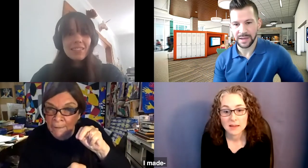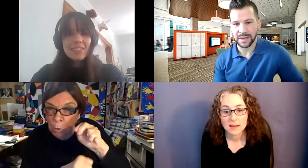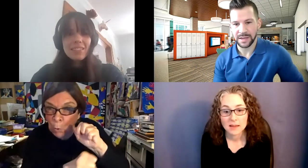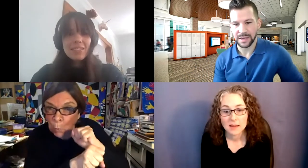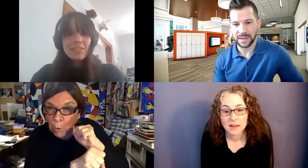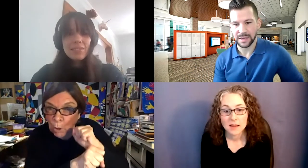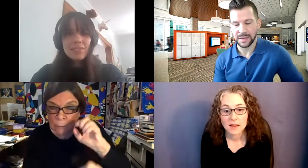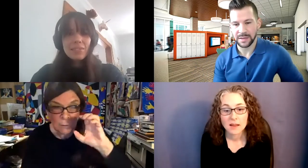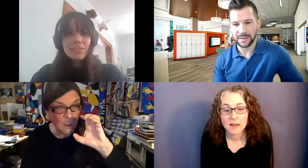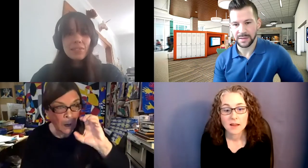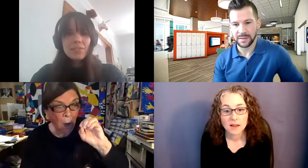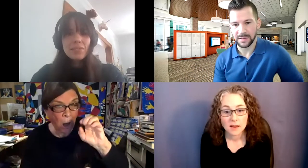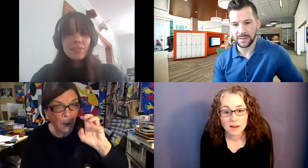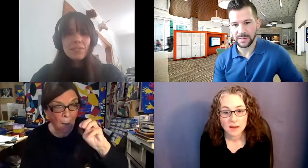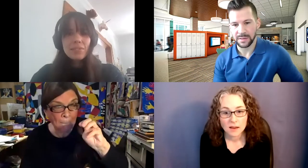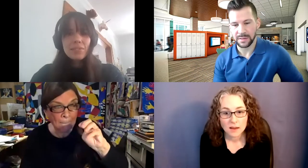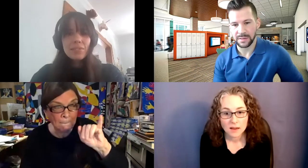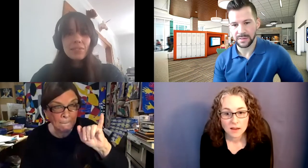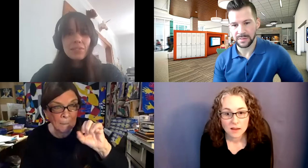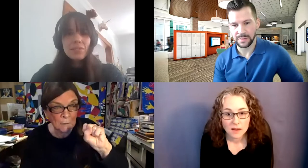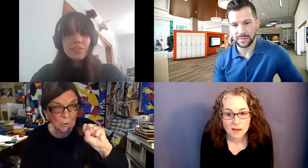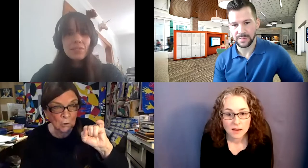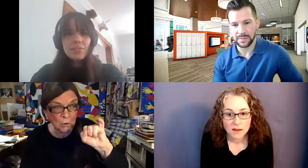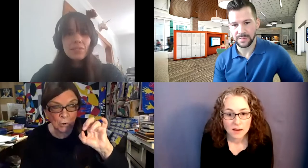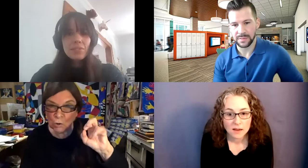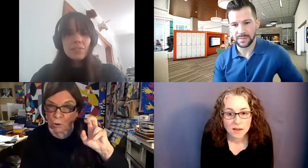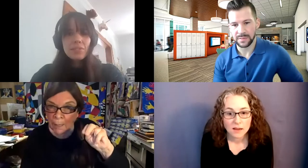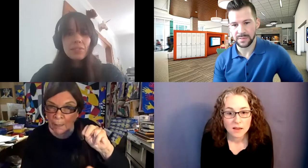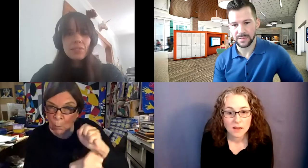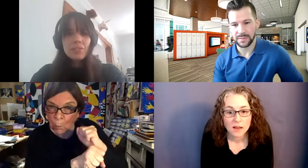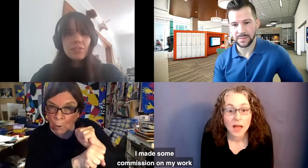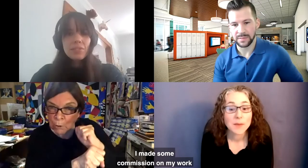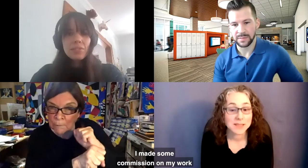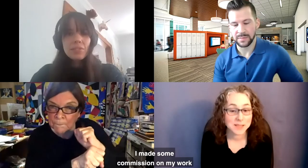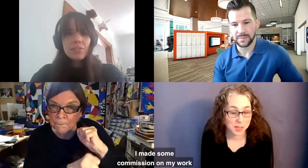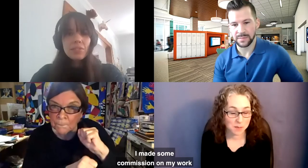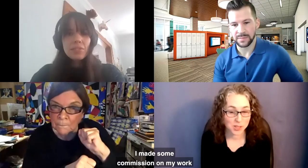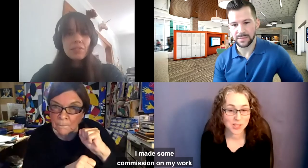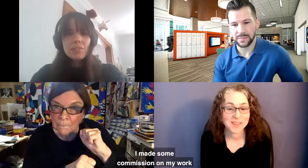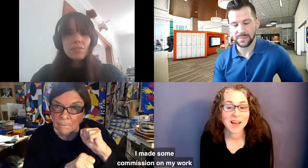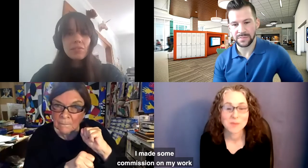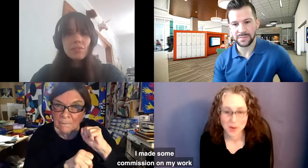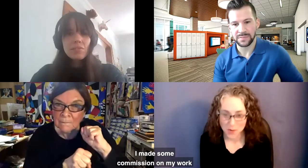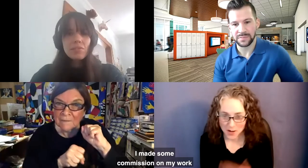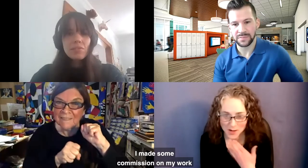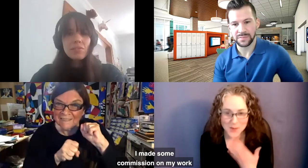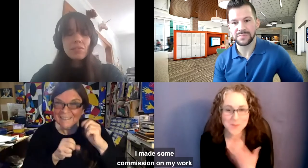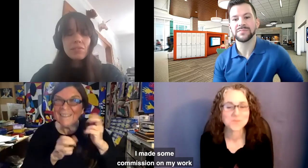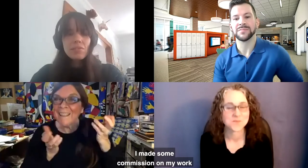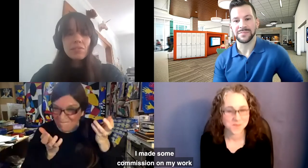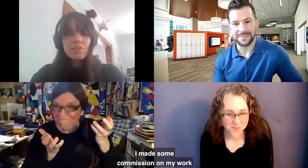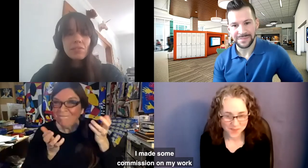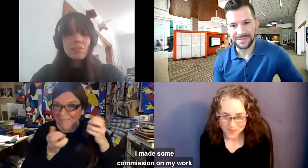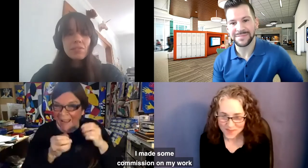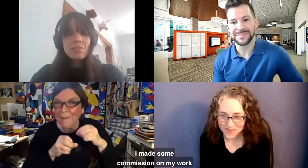some commission on my work